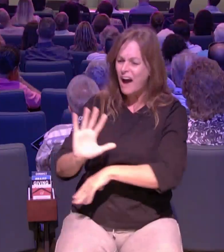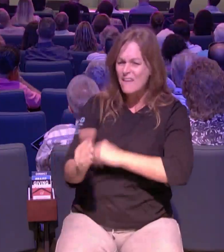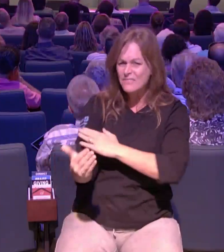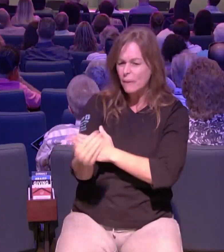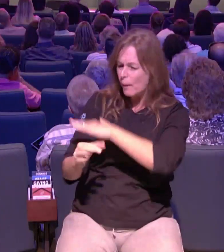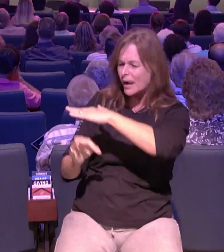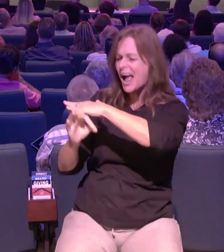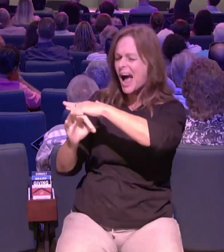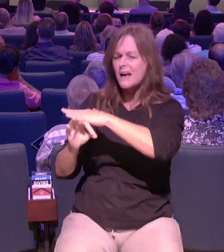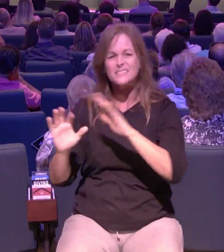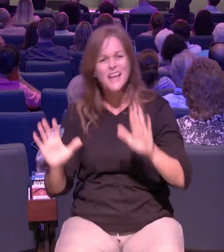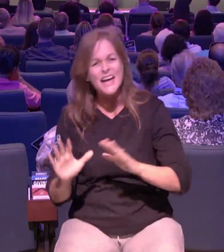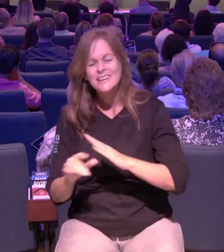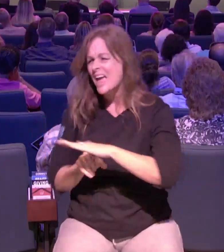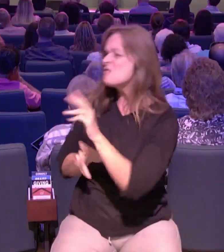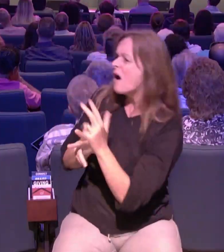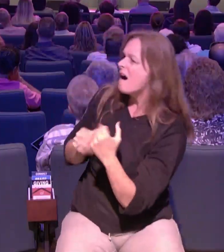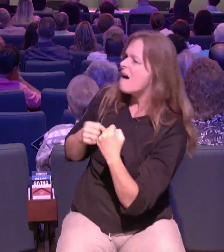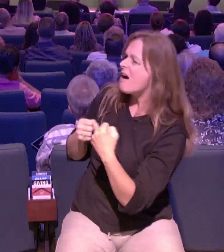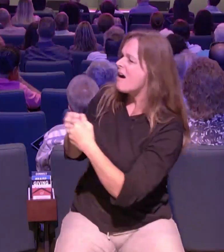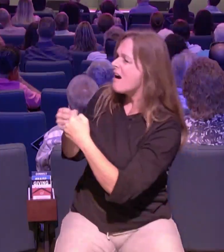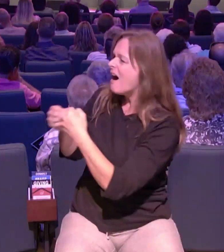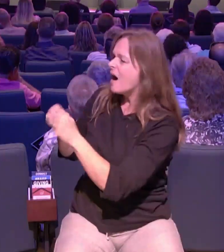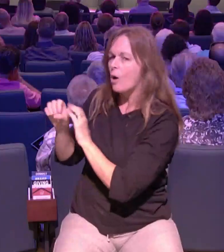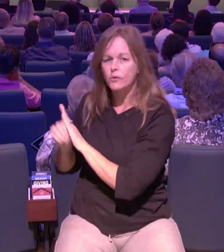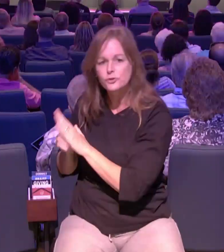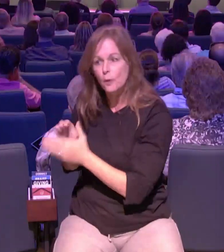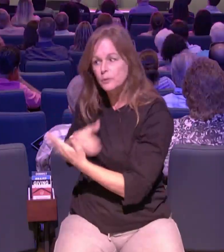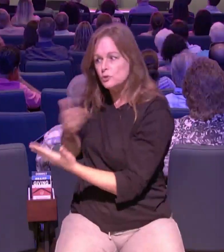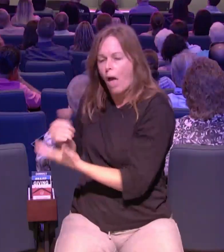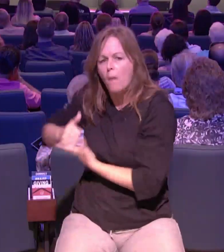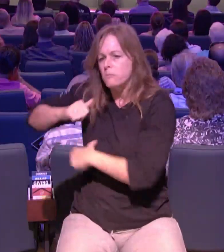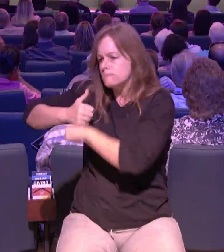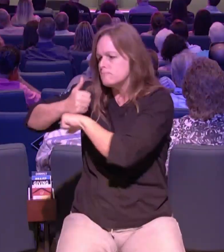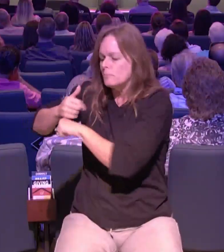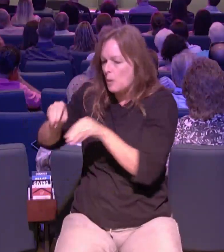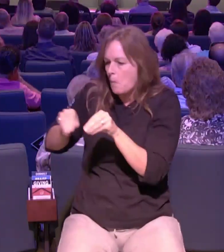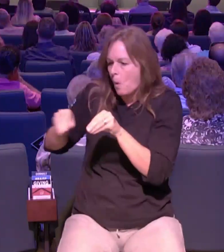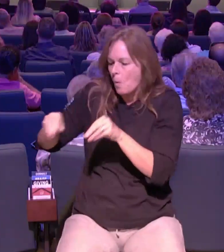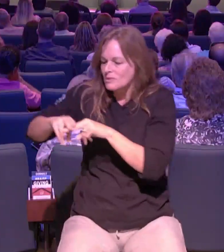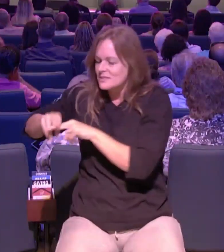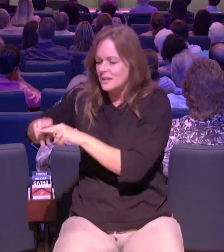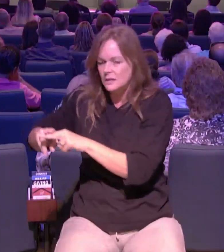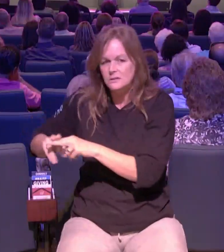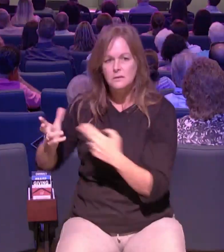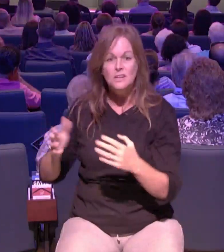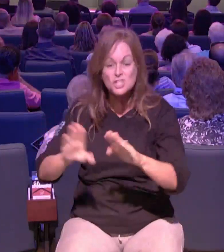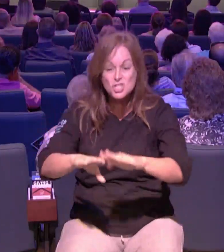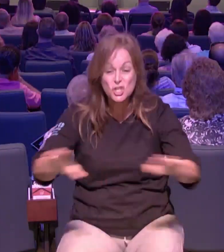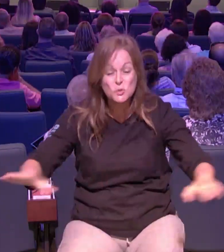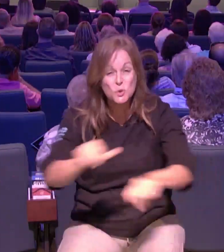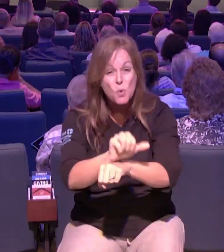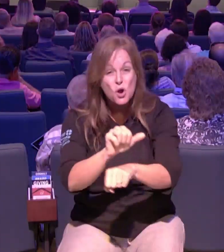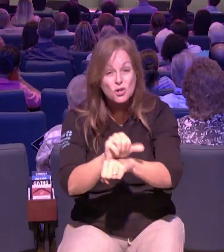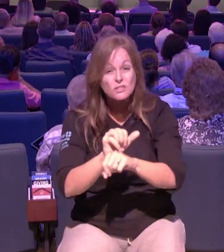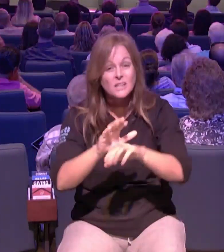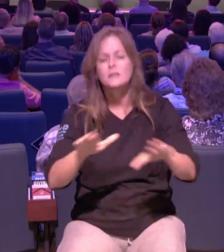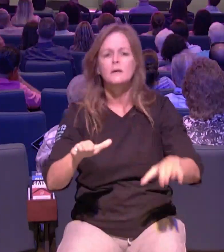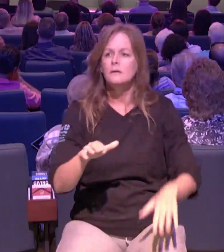you they got to believe some big things for okeechobee to do that it's all the children's workers hundreds and thousands of children's workers that serve